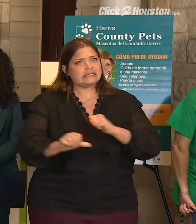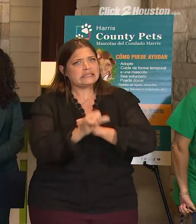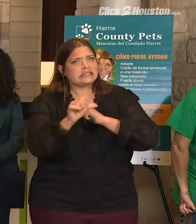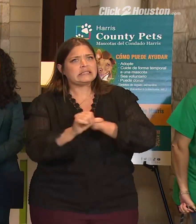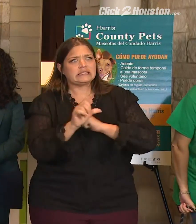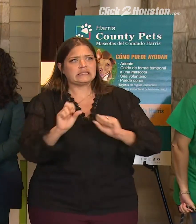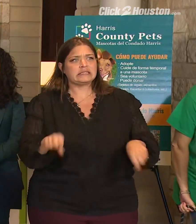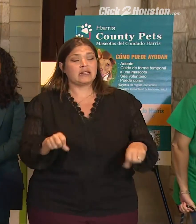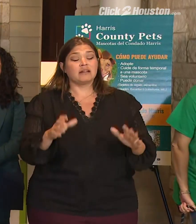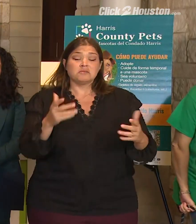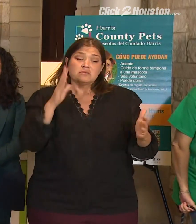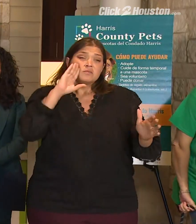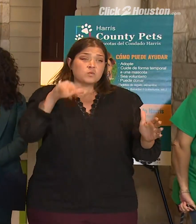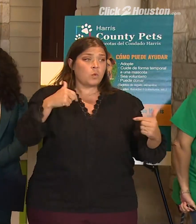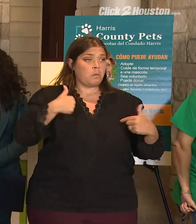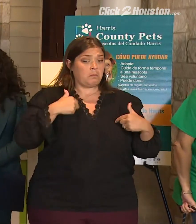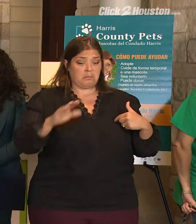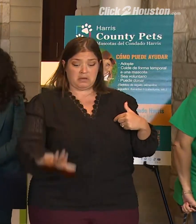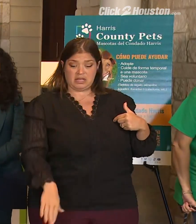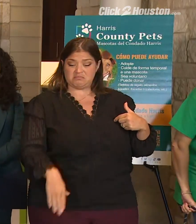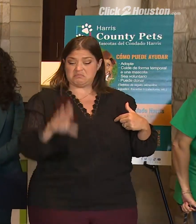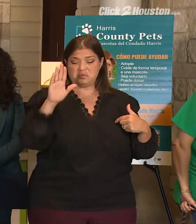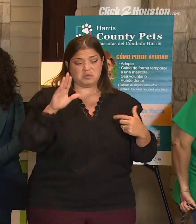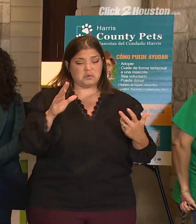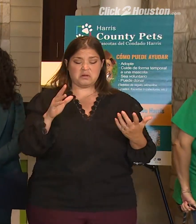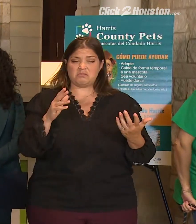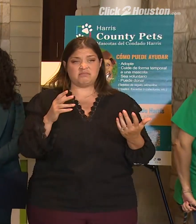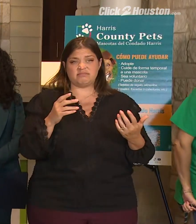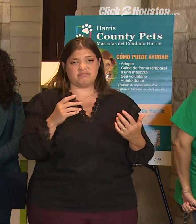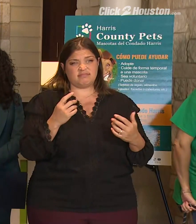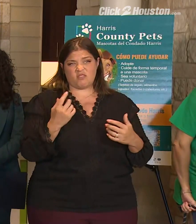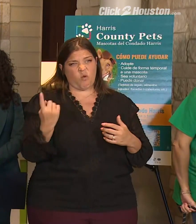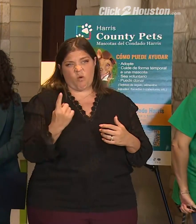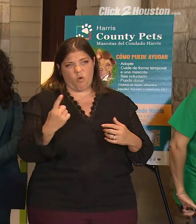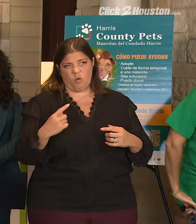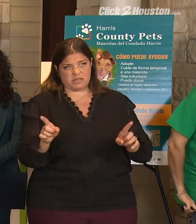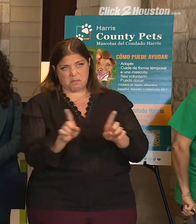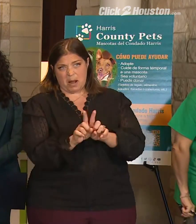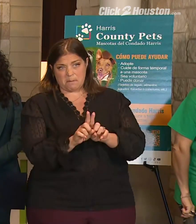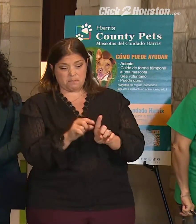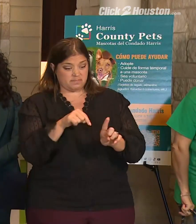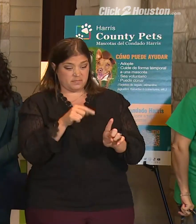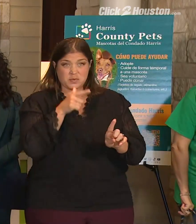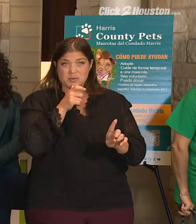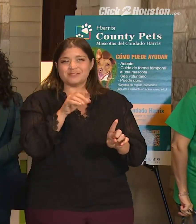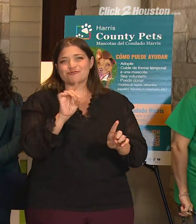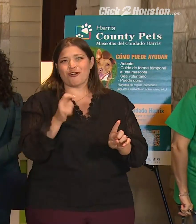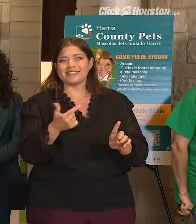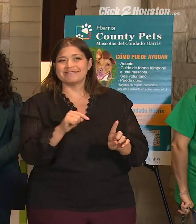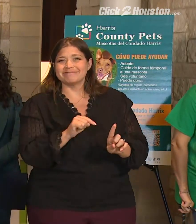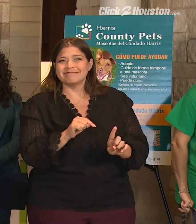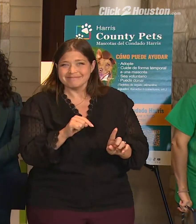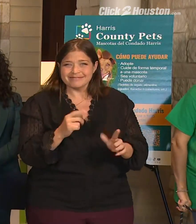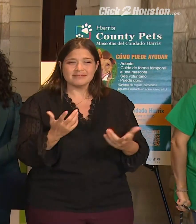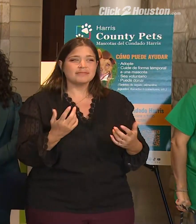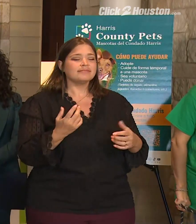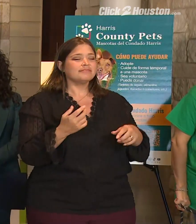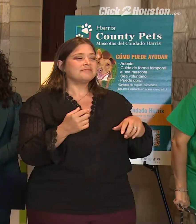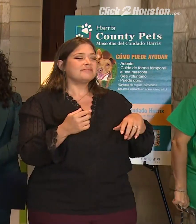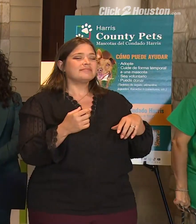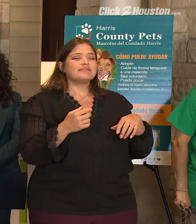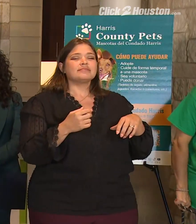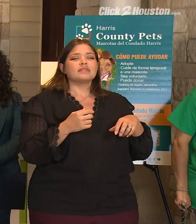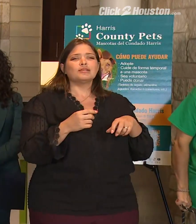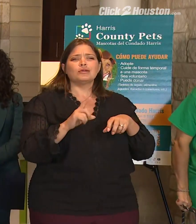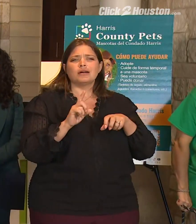been a kid who's grown up with a dog almost throughout my entire life, I will tell you that it brings a great deal